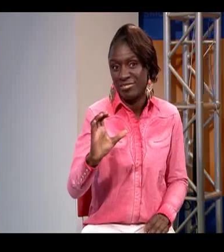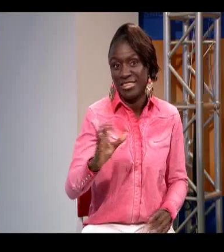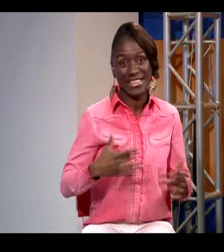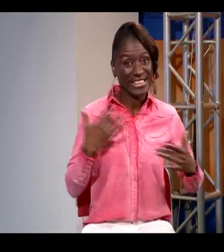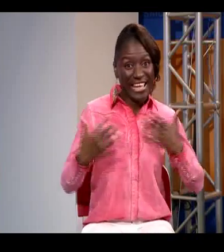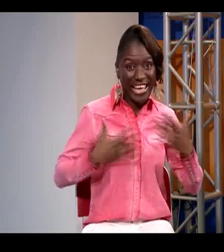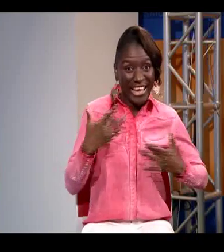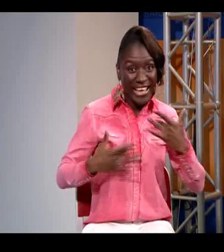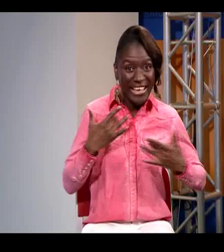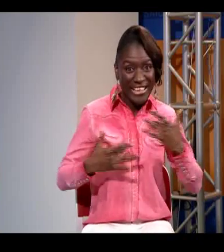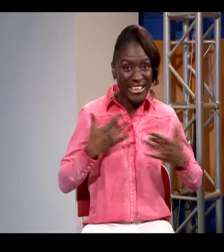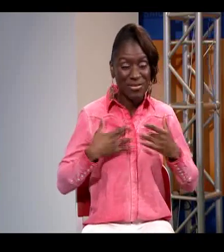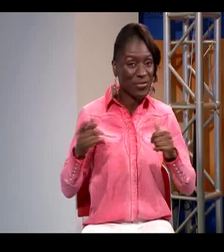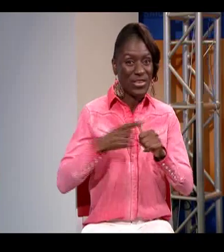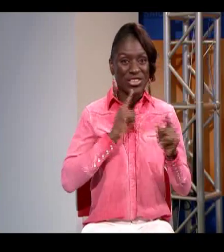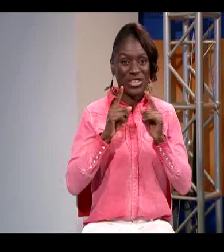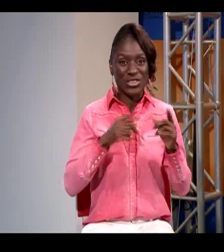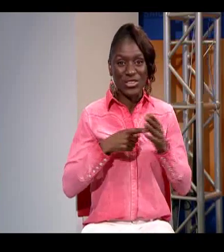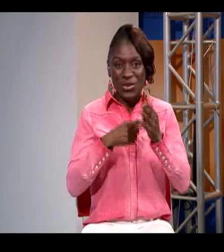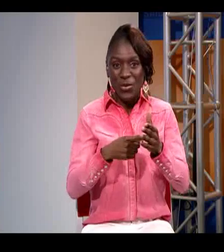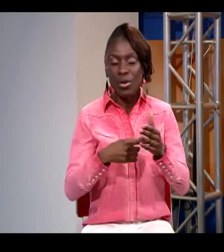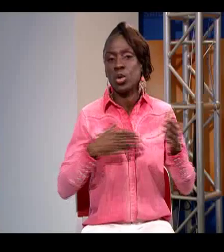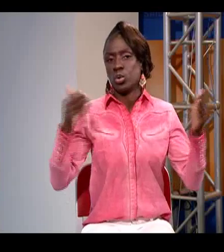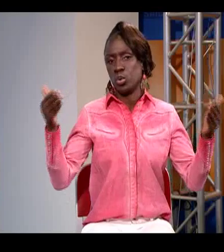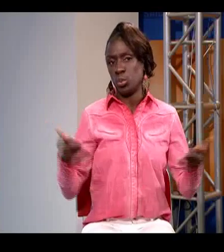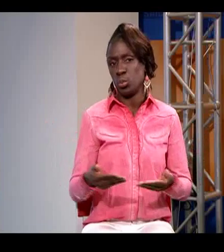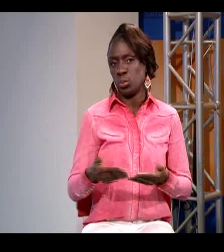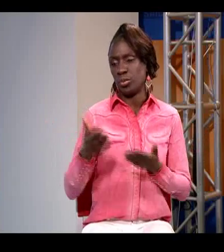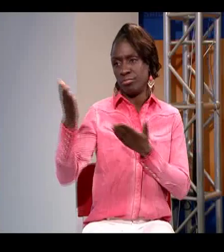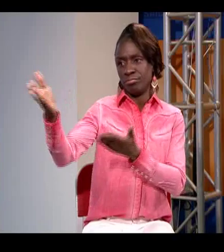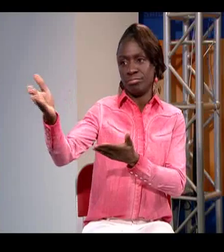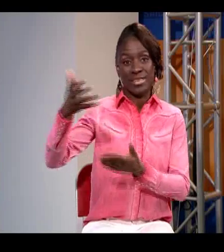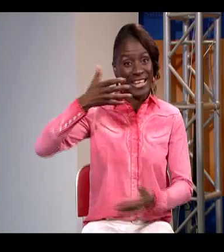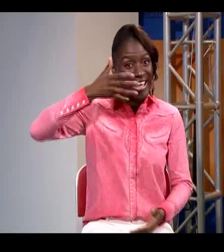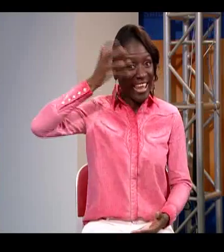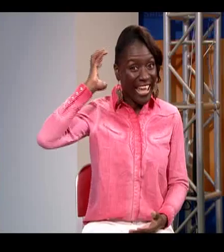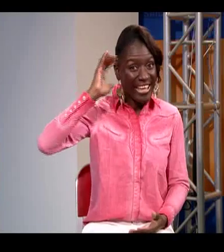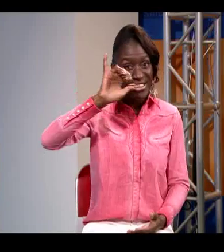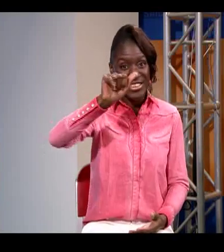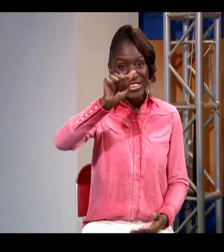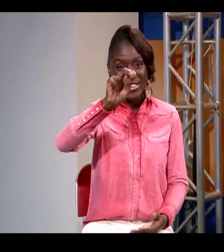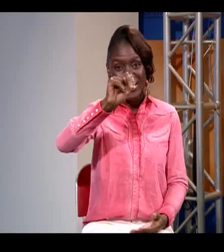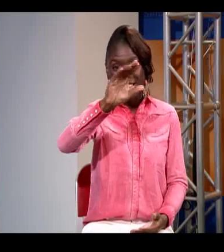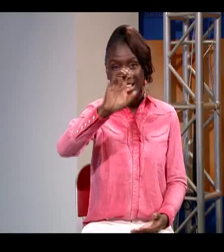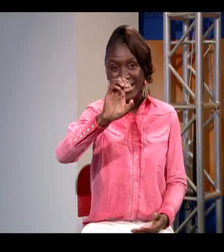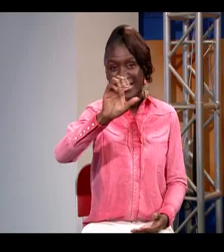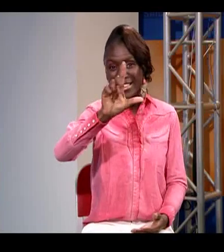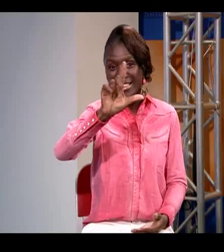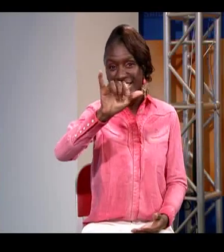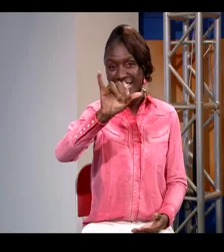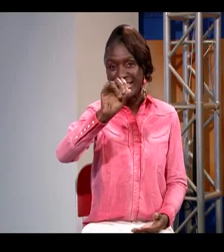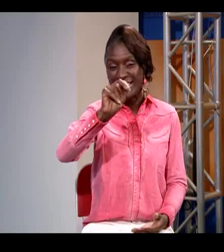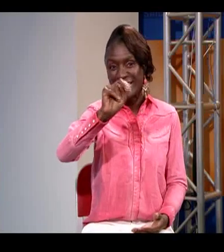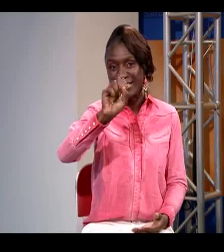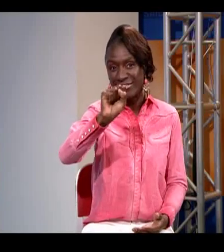here to BC. I'm quite excited for my first show here and I just wanted to introduce my guests here. First of all we have Janice Lyons